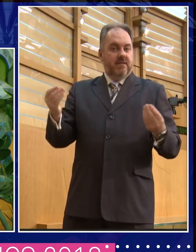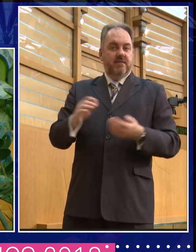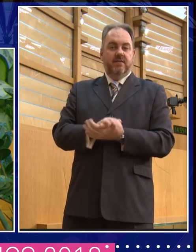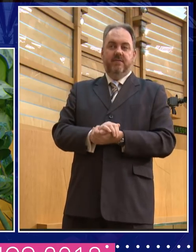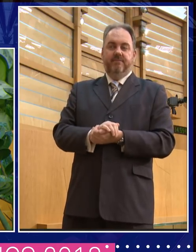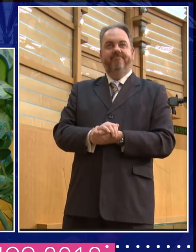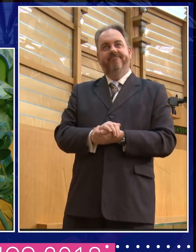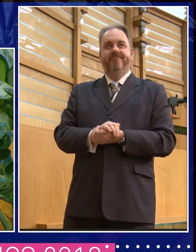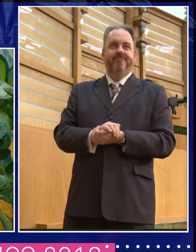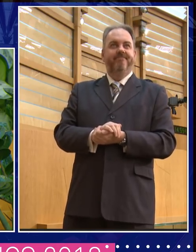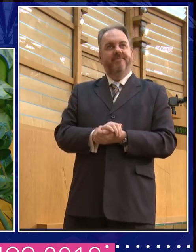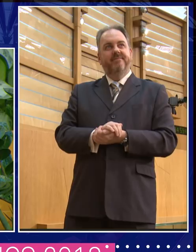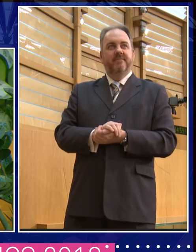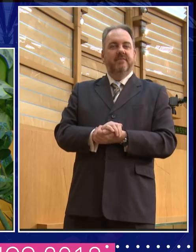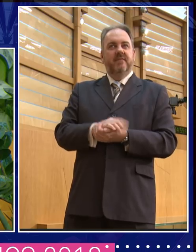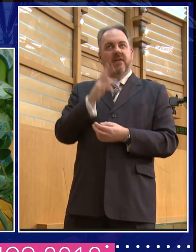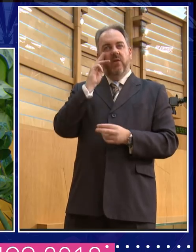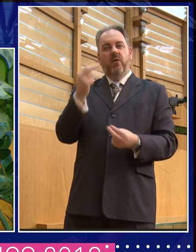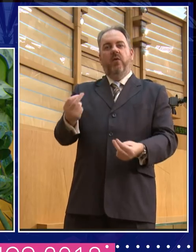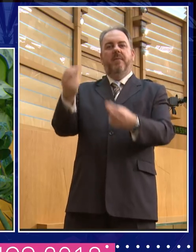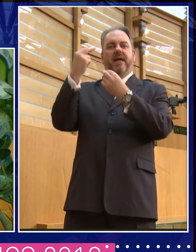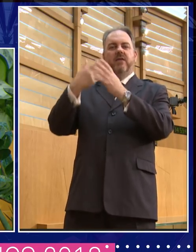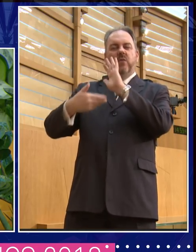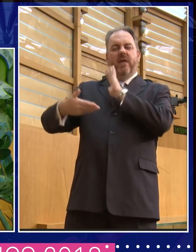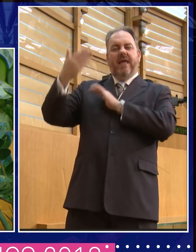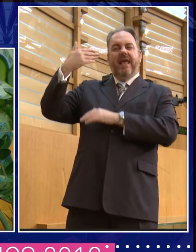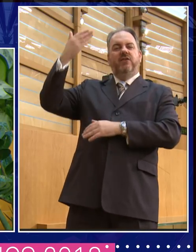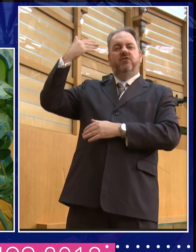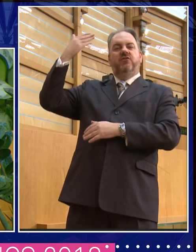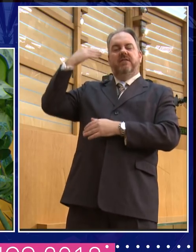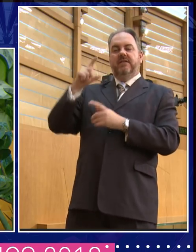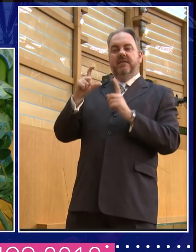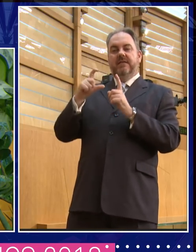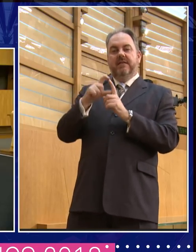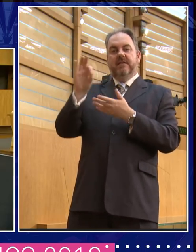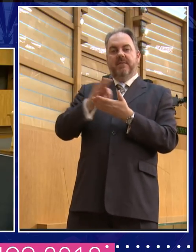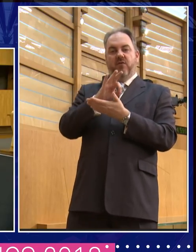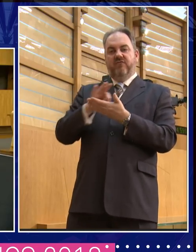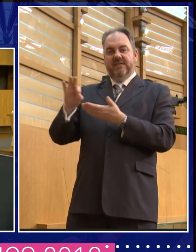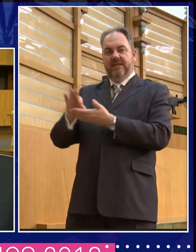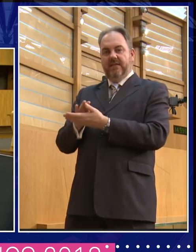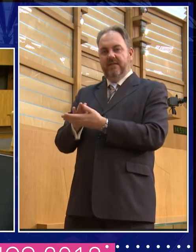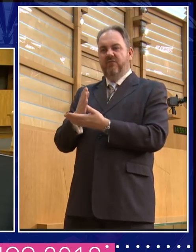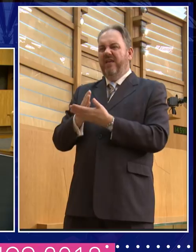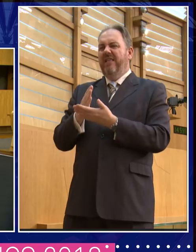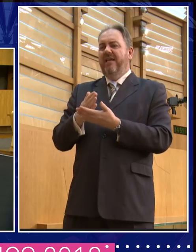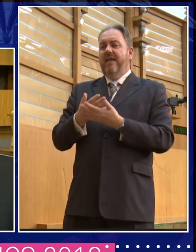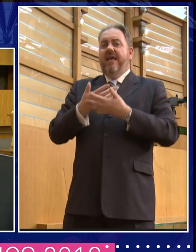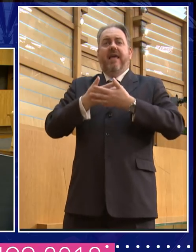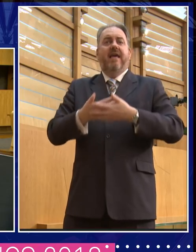now going back to a, basically an ancient democratic argument here, that in some ways everybody's an expert in politics. What, you know,